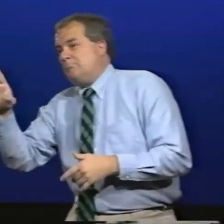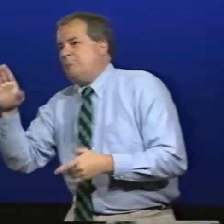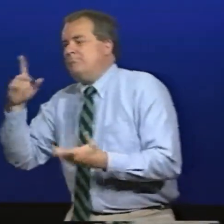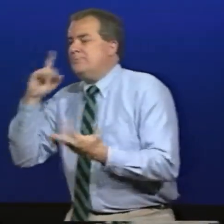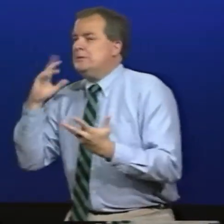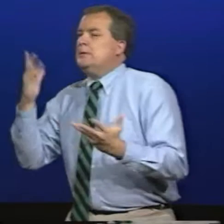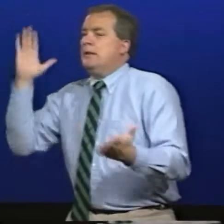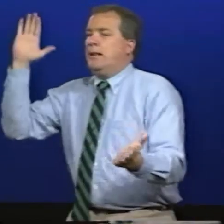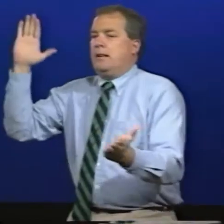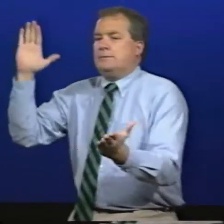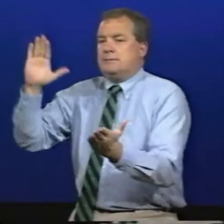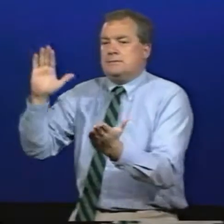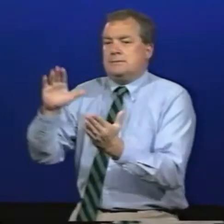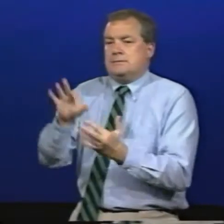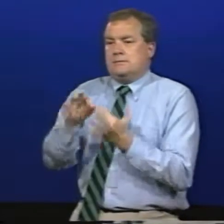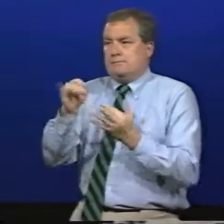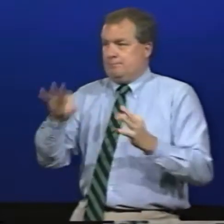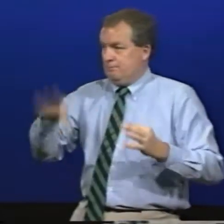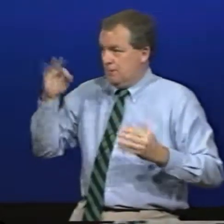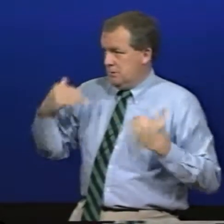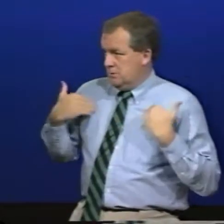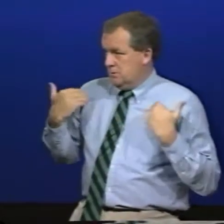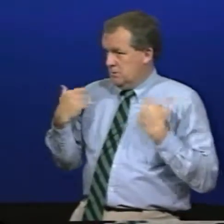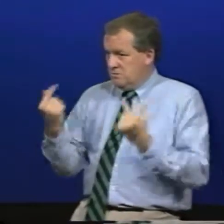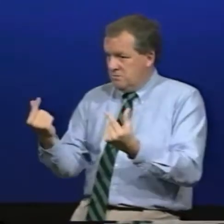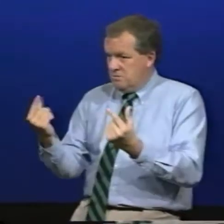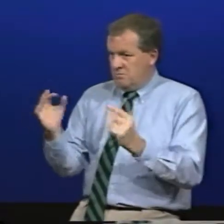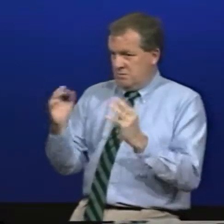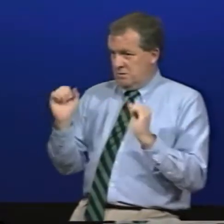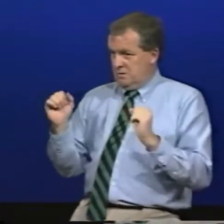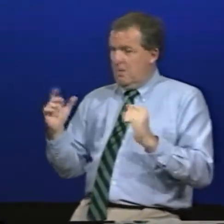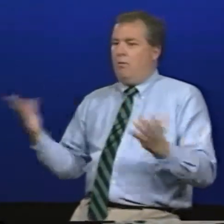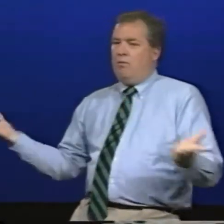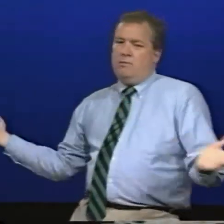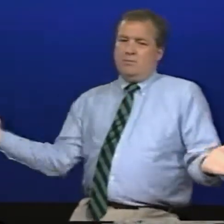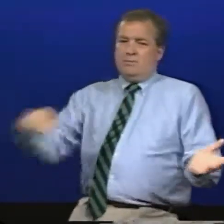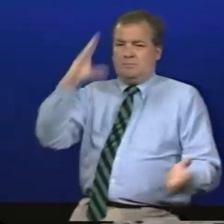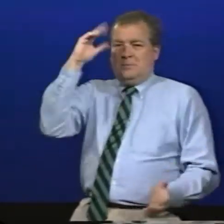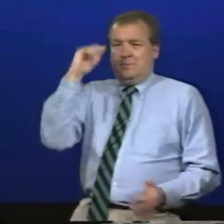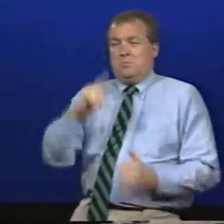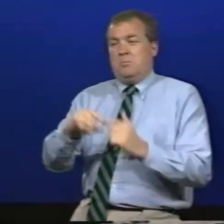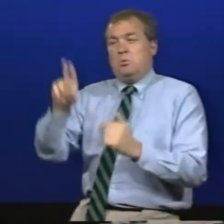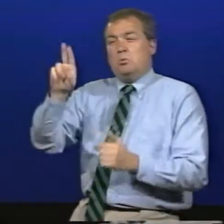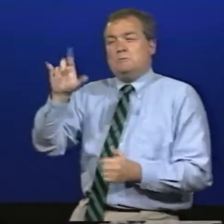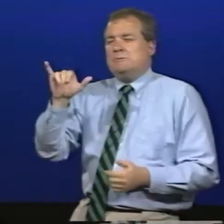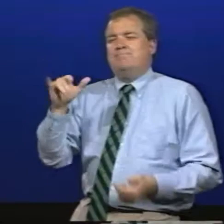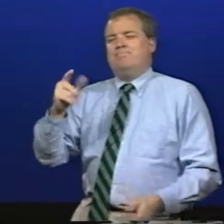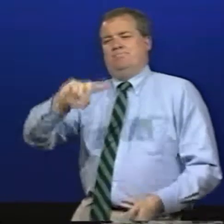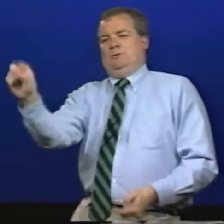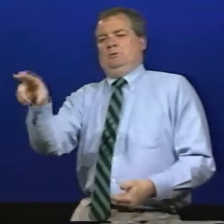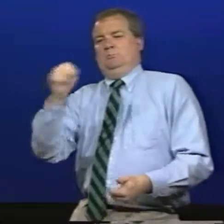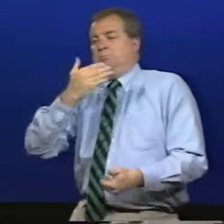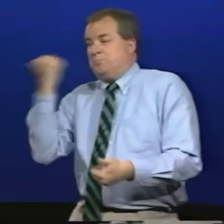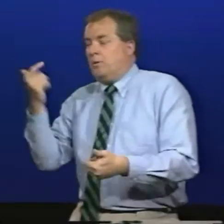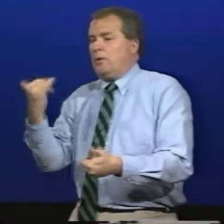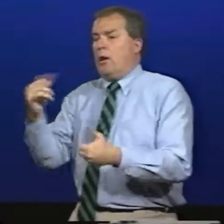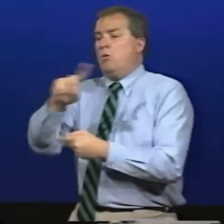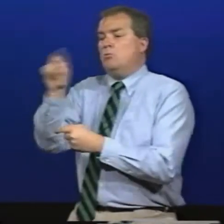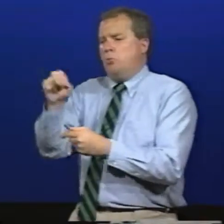getting one on one to people sometimes you're very fortunate if you can find a young guard to play but usually it's